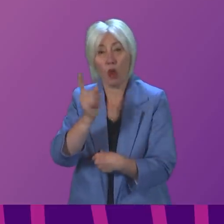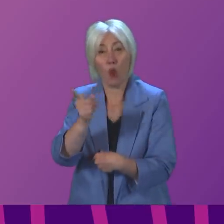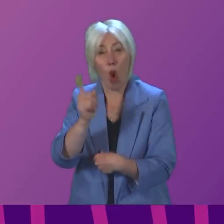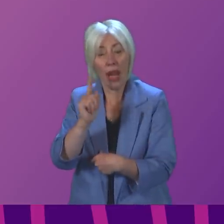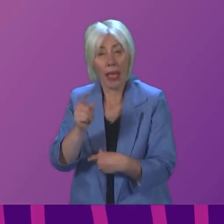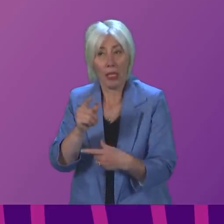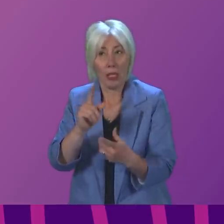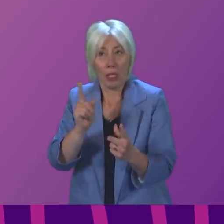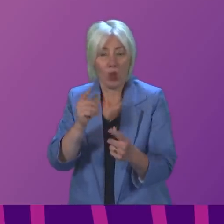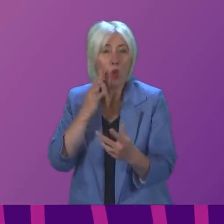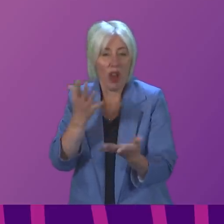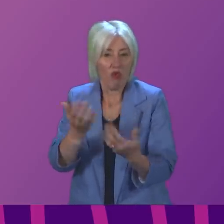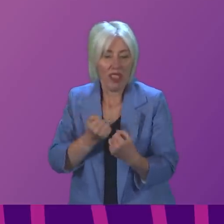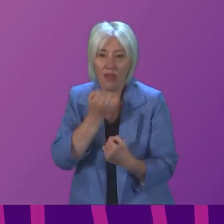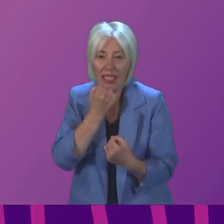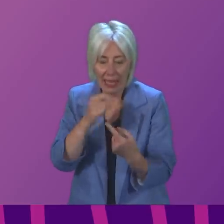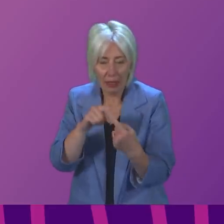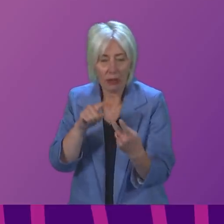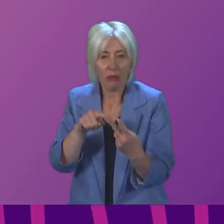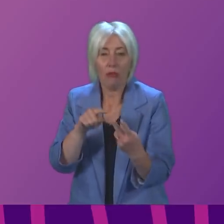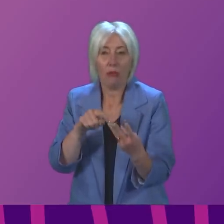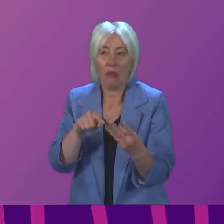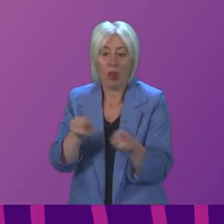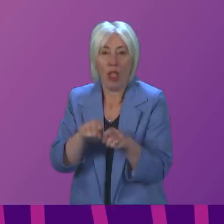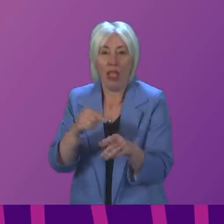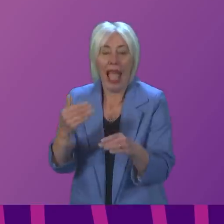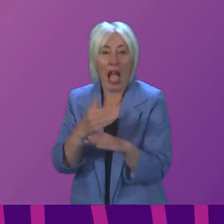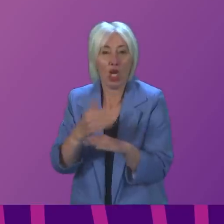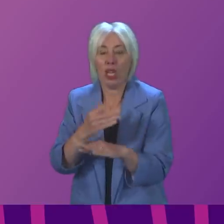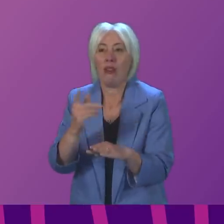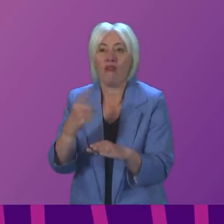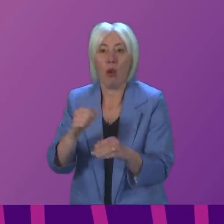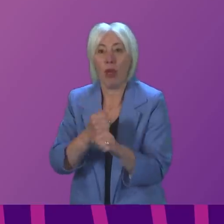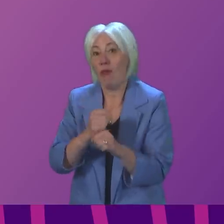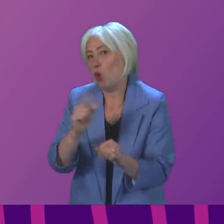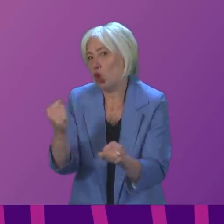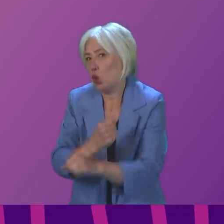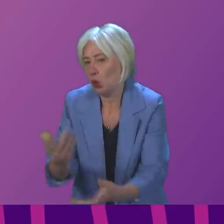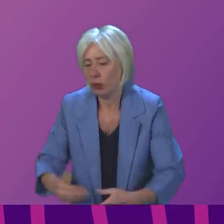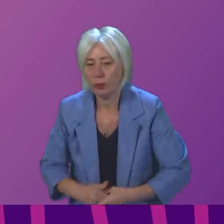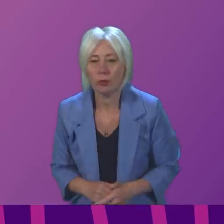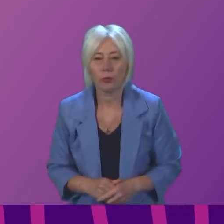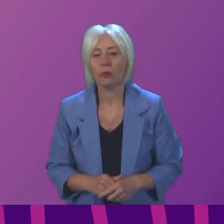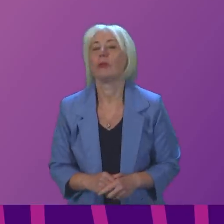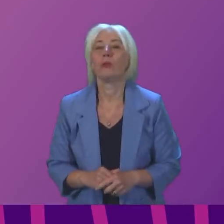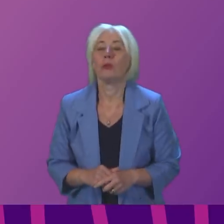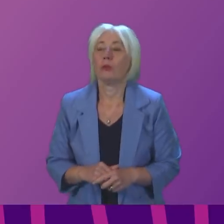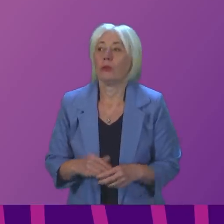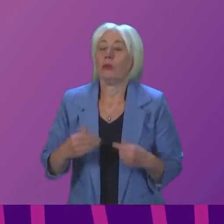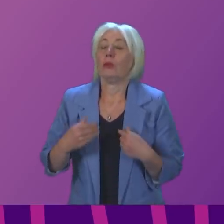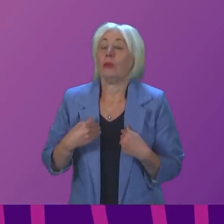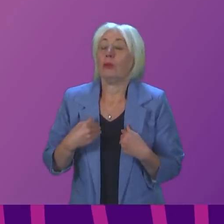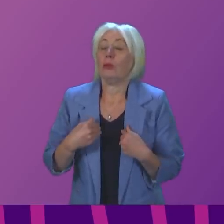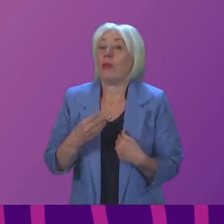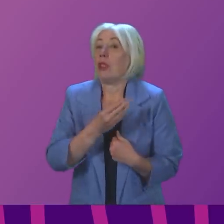what date they were received, and what action the government took? First Minister. I'm going to come back to that because I certainly can